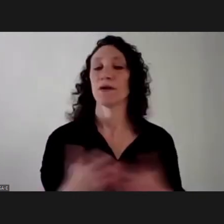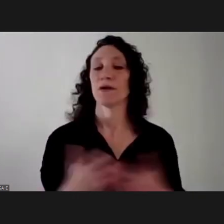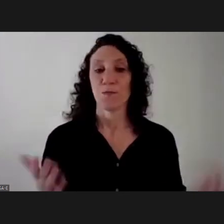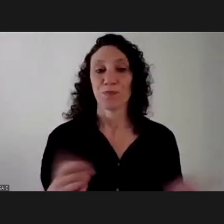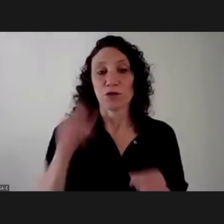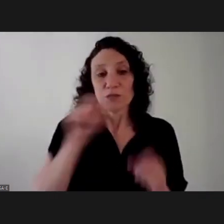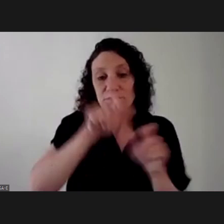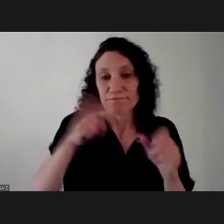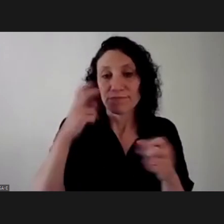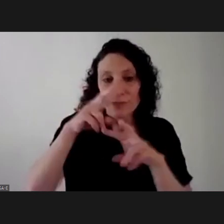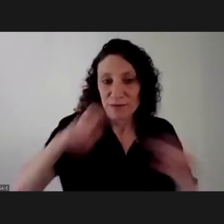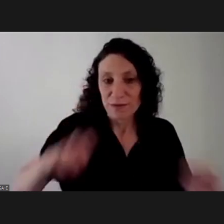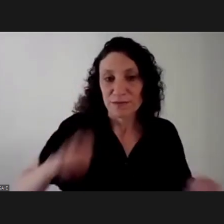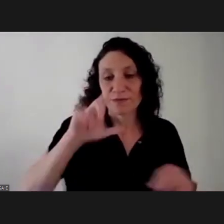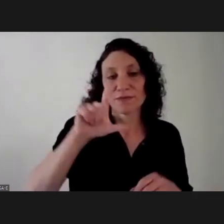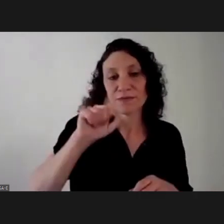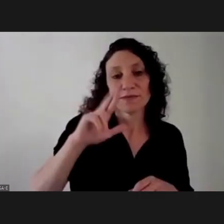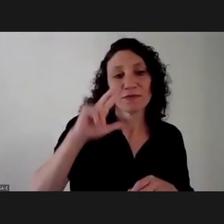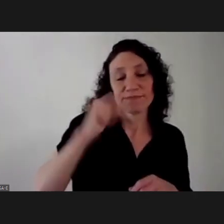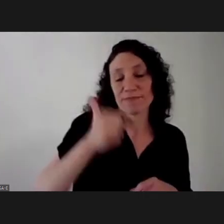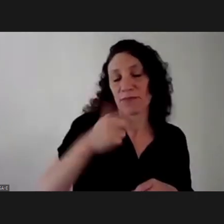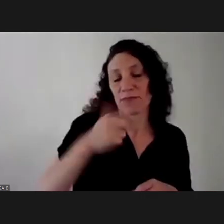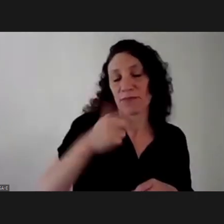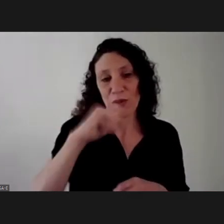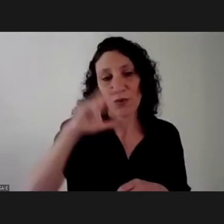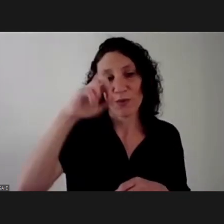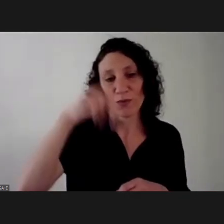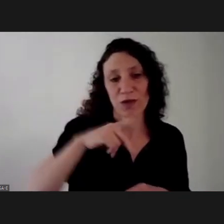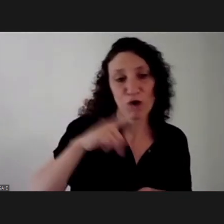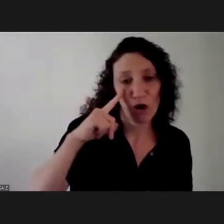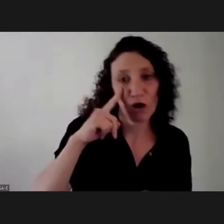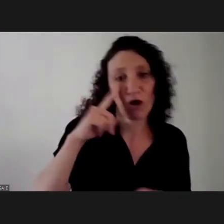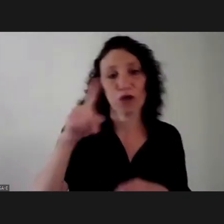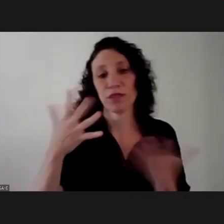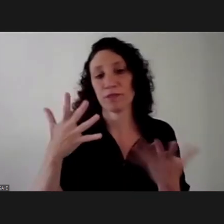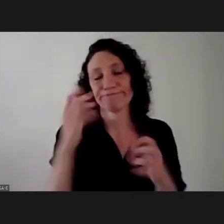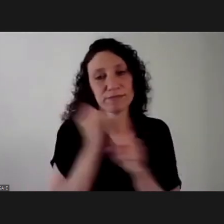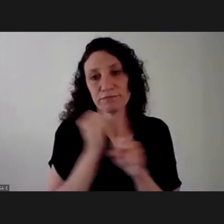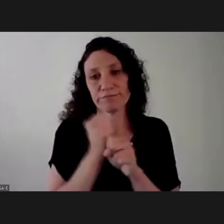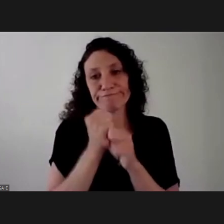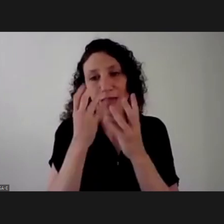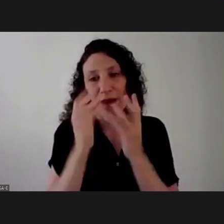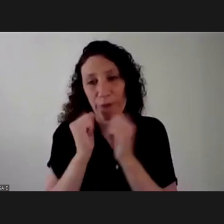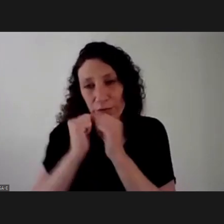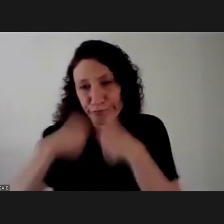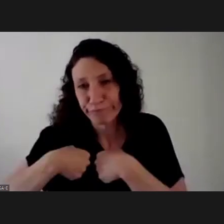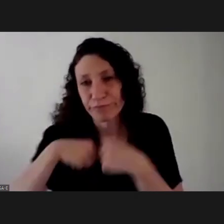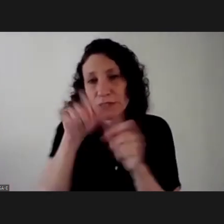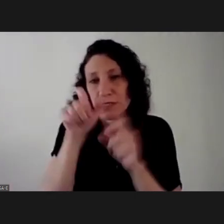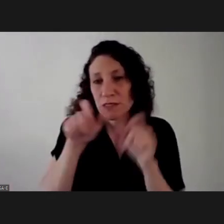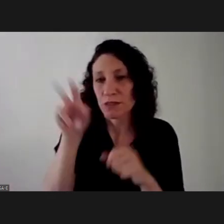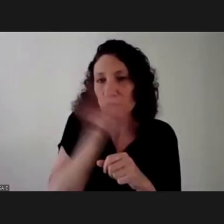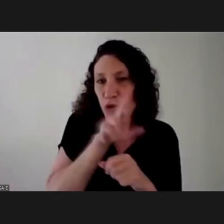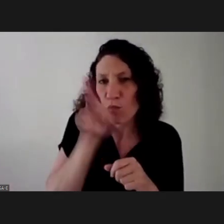at the film room. As Clara Krieger, Marcela Visconti and Anna Broidman, the invisible work, the anonymous